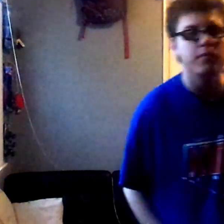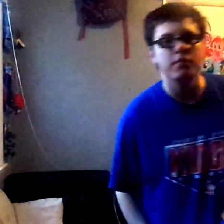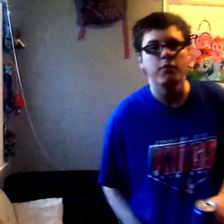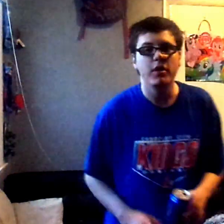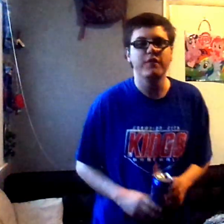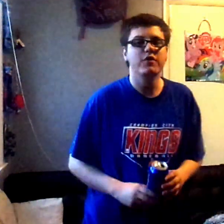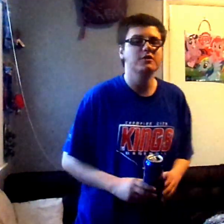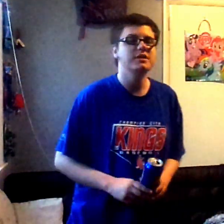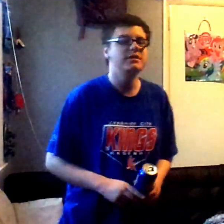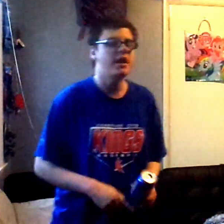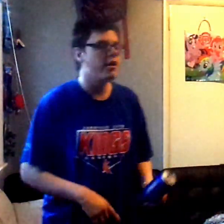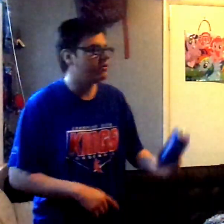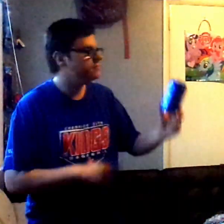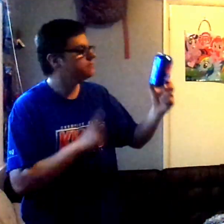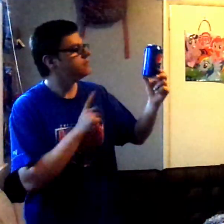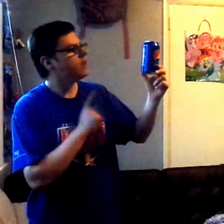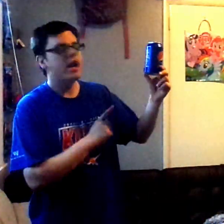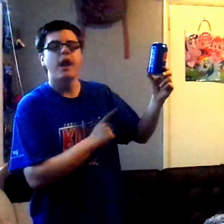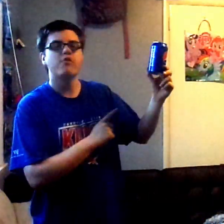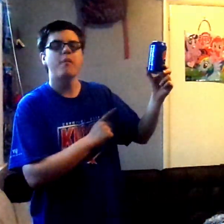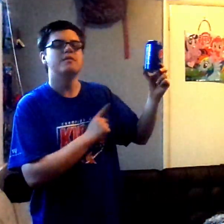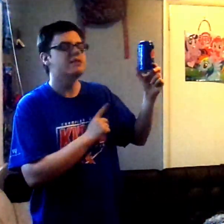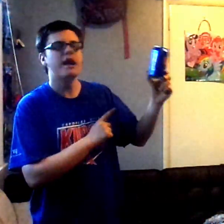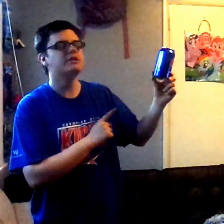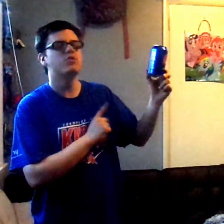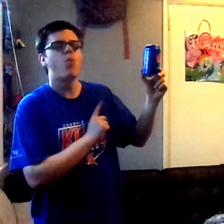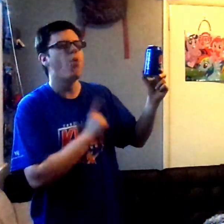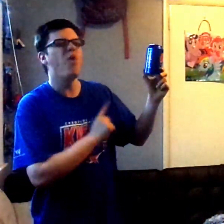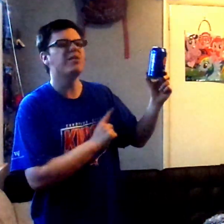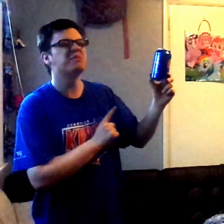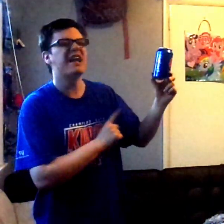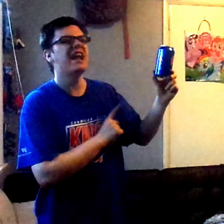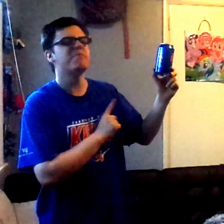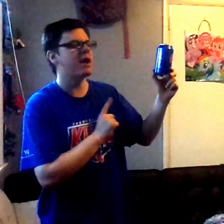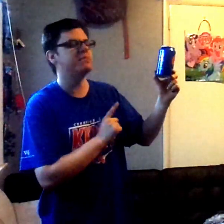When you first sit down and grab a nice, warm can of Pepsi,